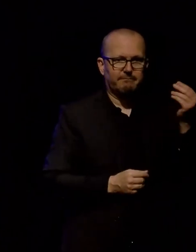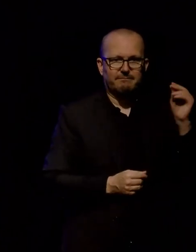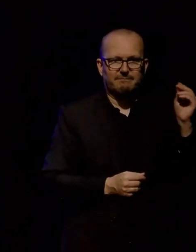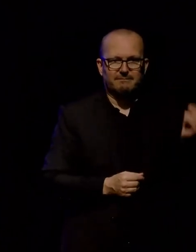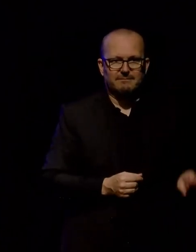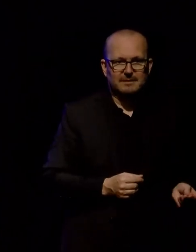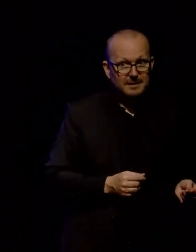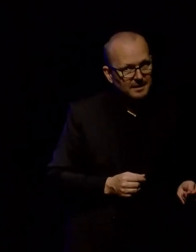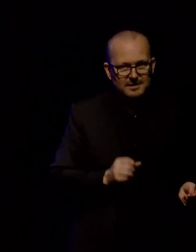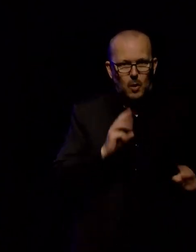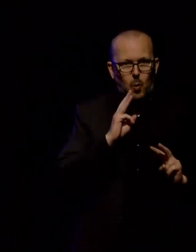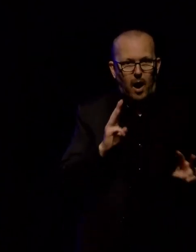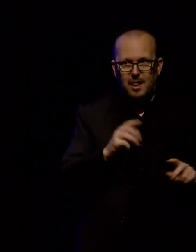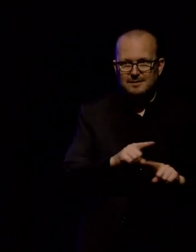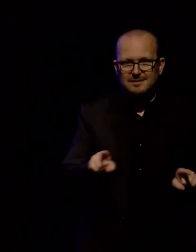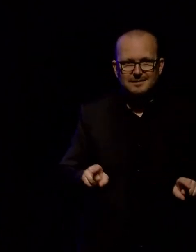glad you're all sitting down.